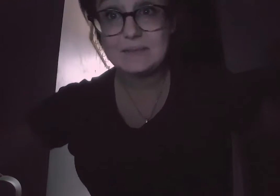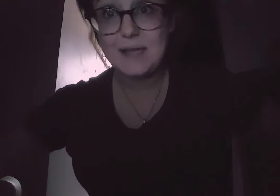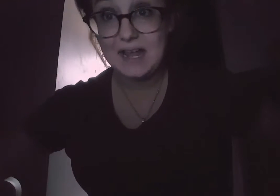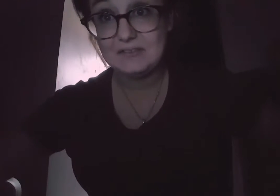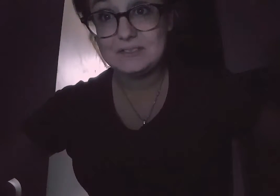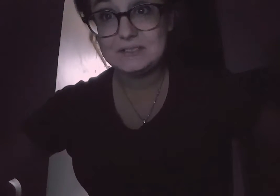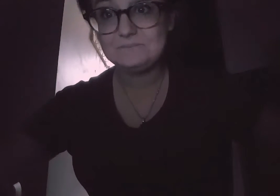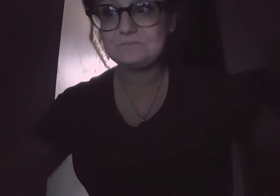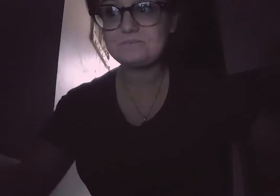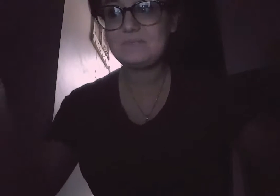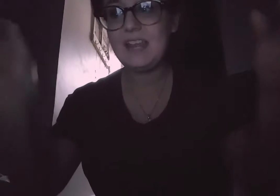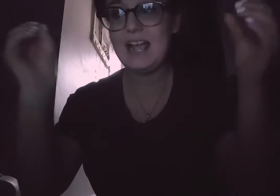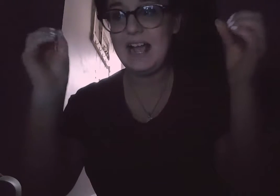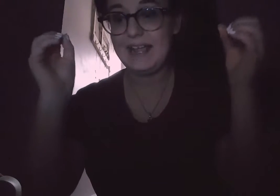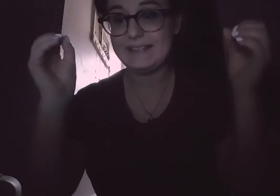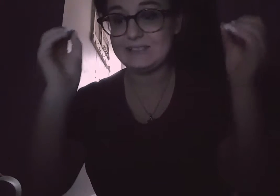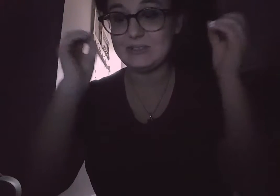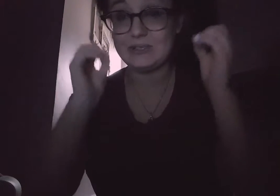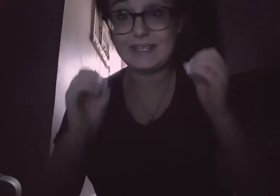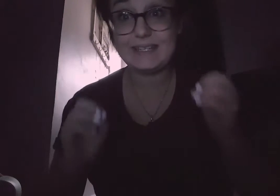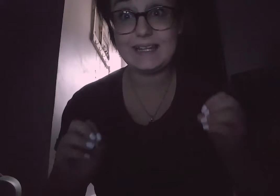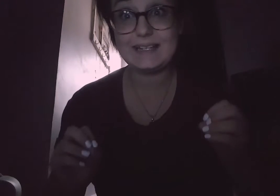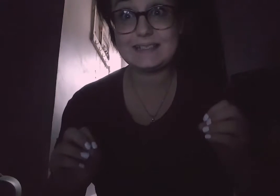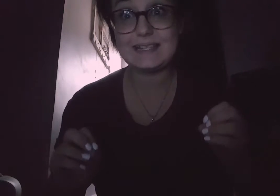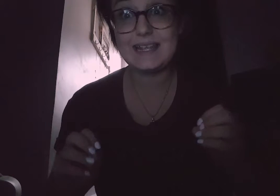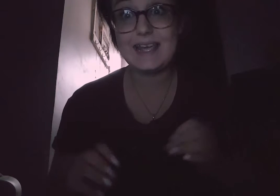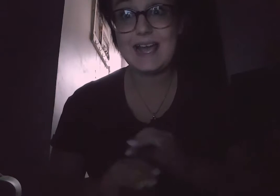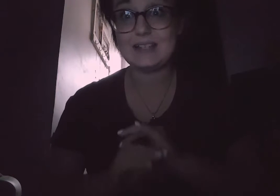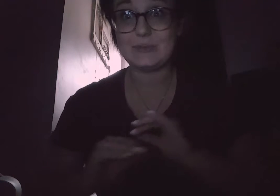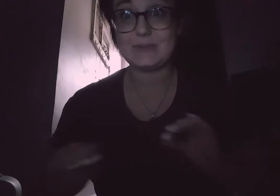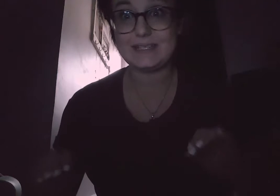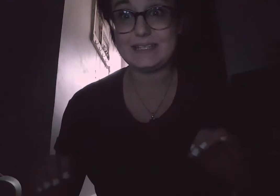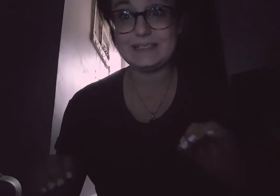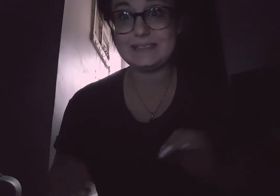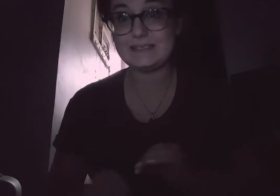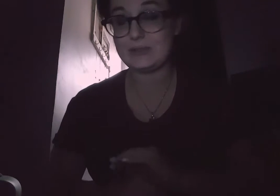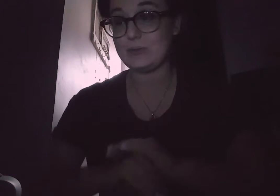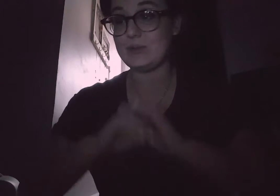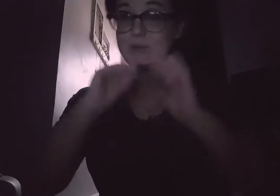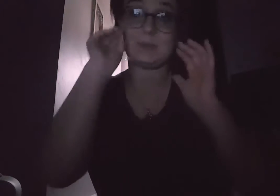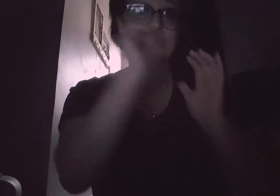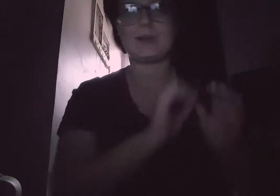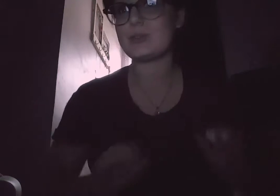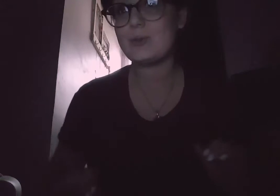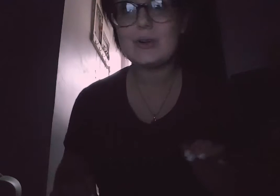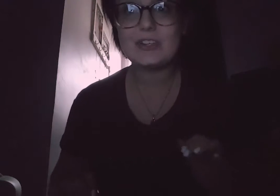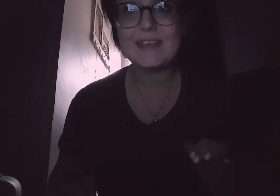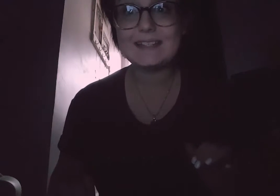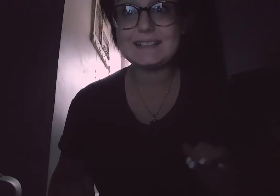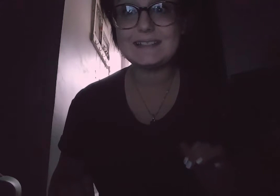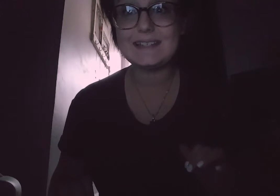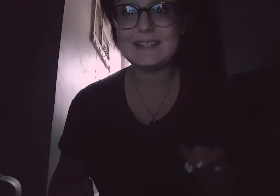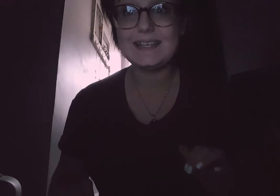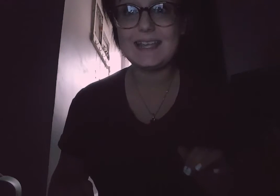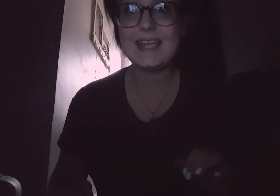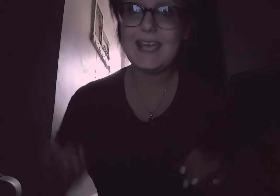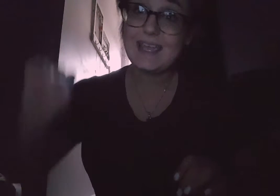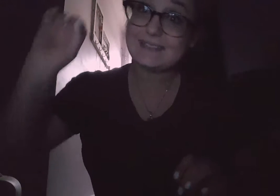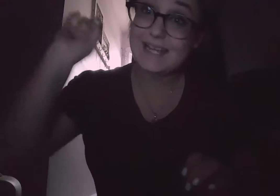hate math. I hate looking at it. I don't like it. So, it was my worst score in the ACT, and